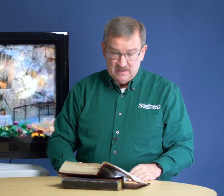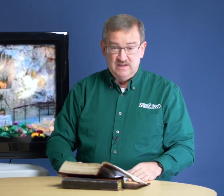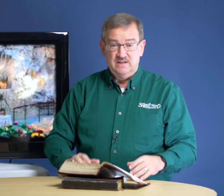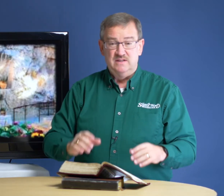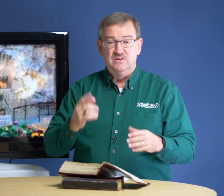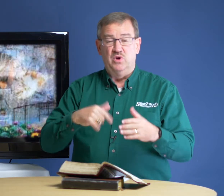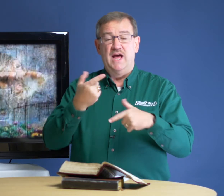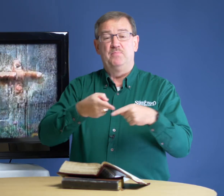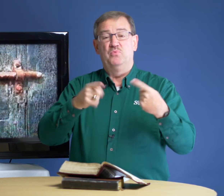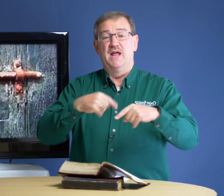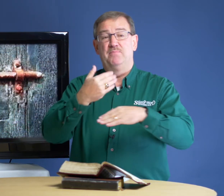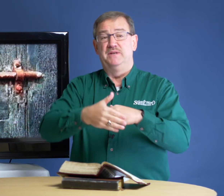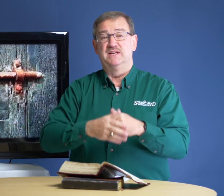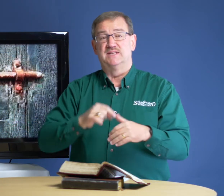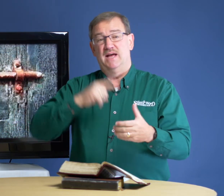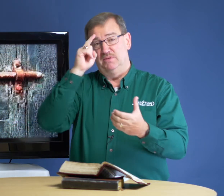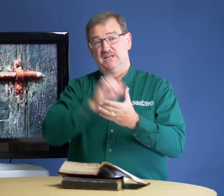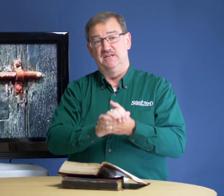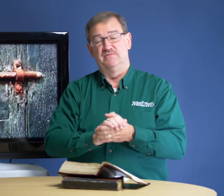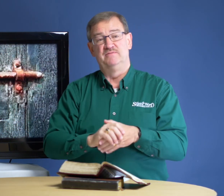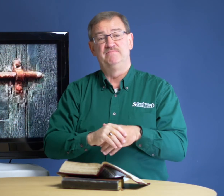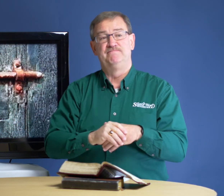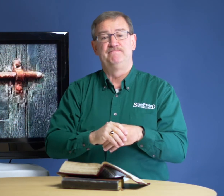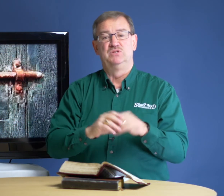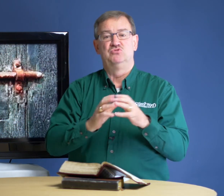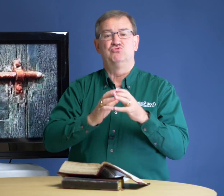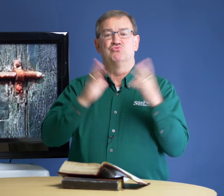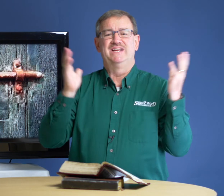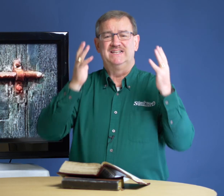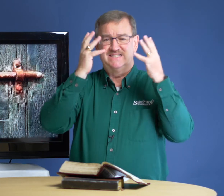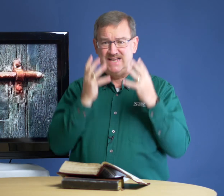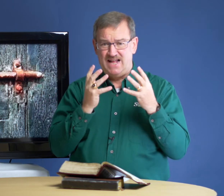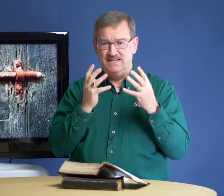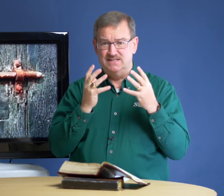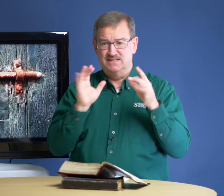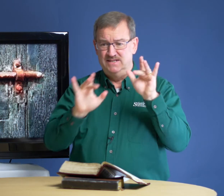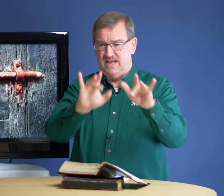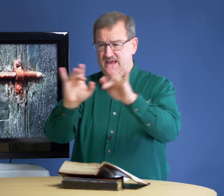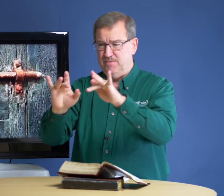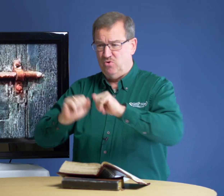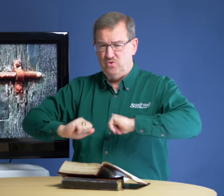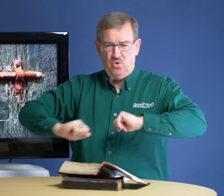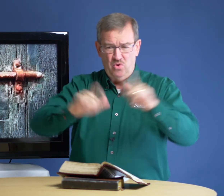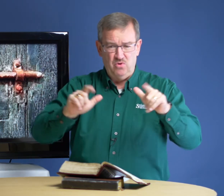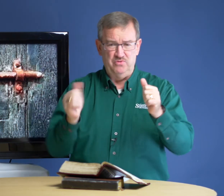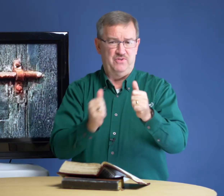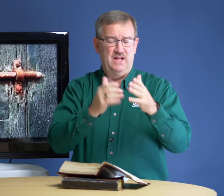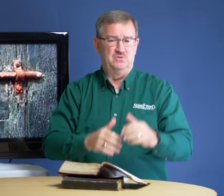What happened next? believe great sadness came on all the followers.